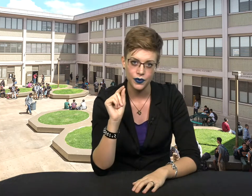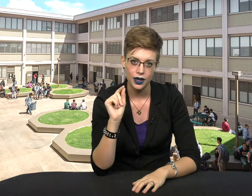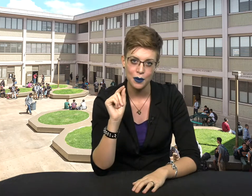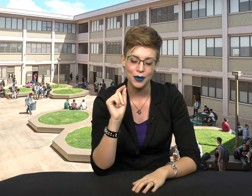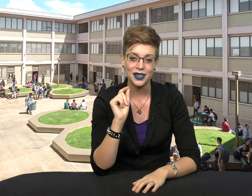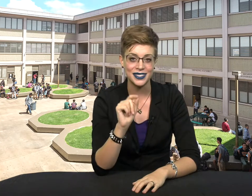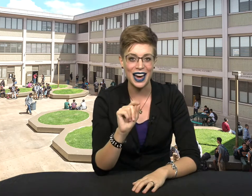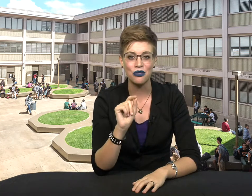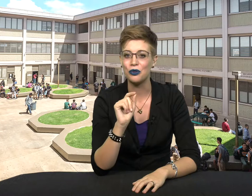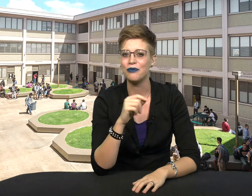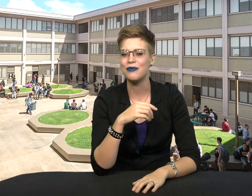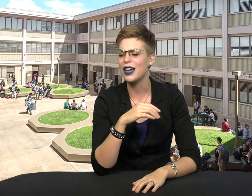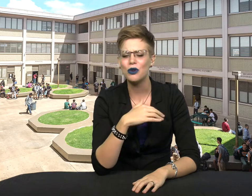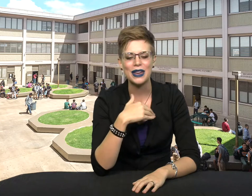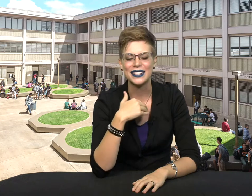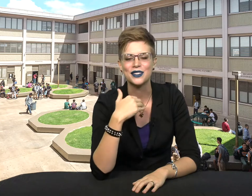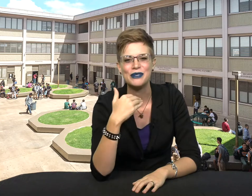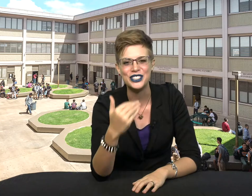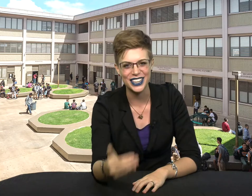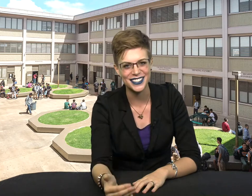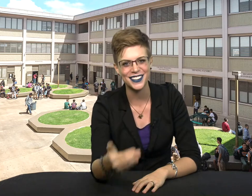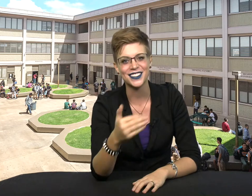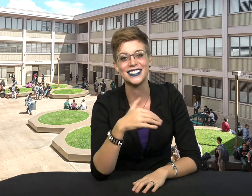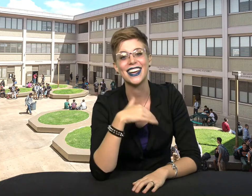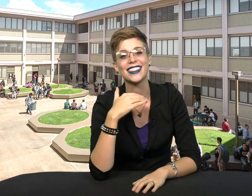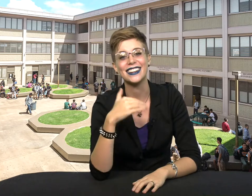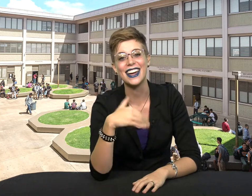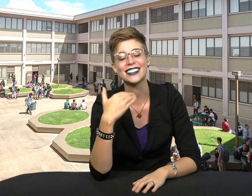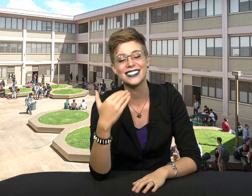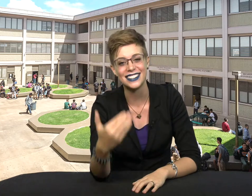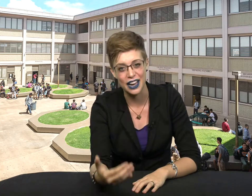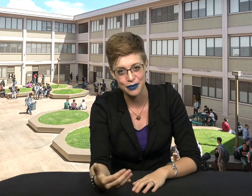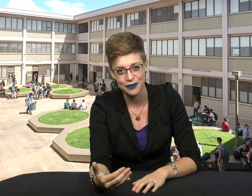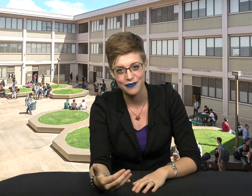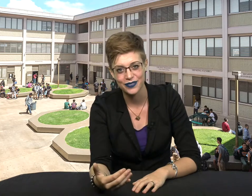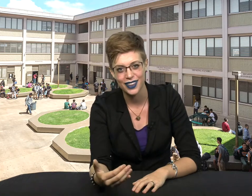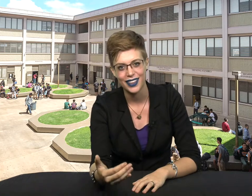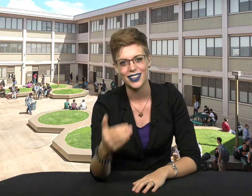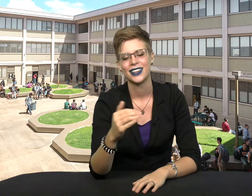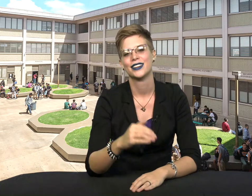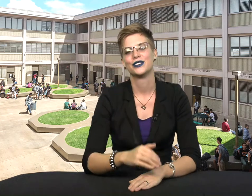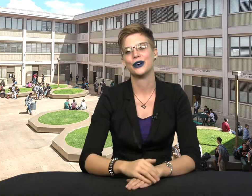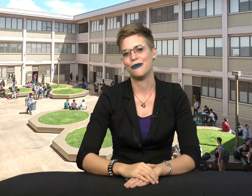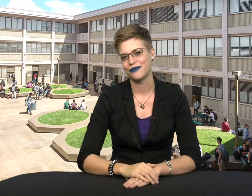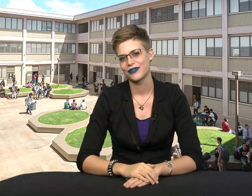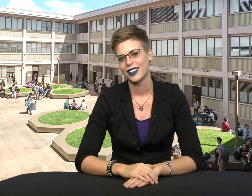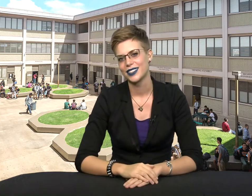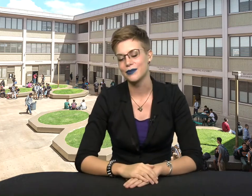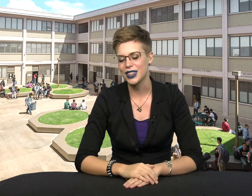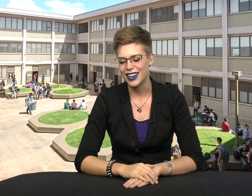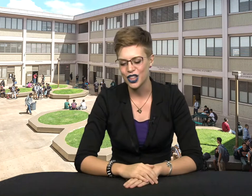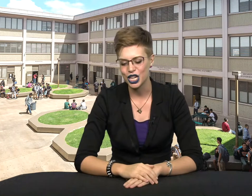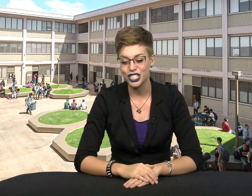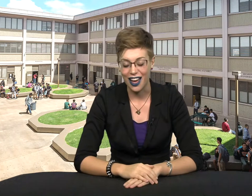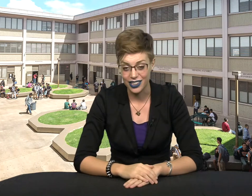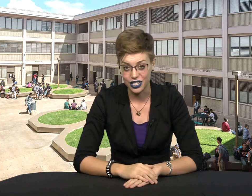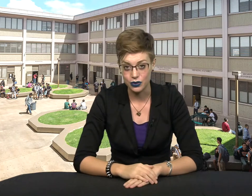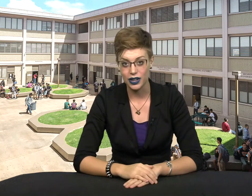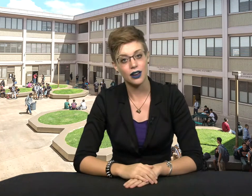because that will make it so much easier to take the next step. So some of the other challenges when it comes